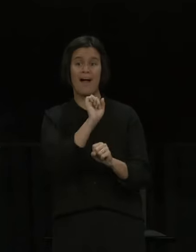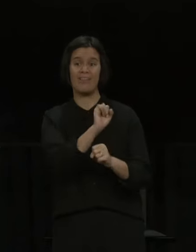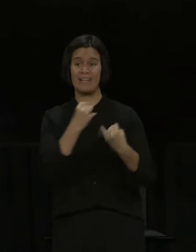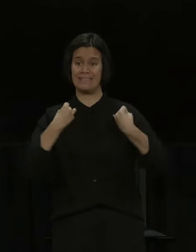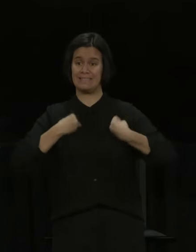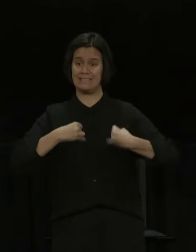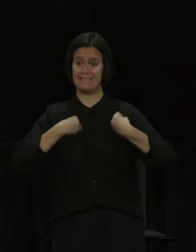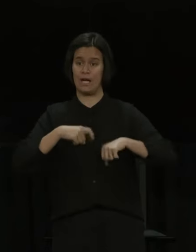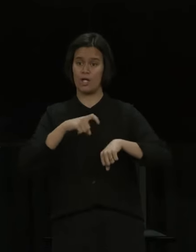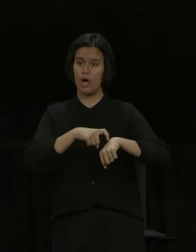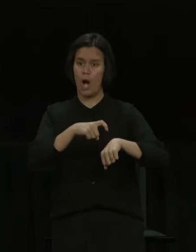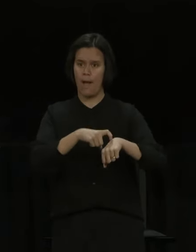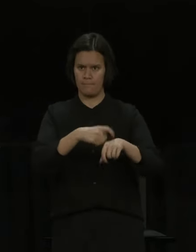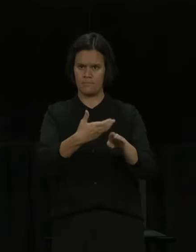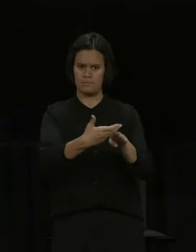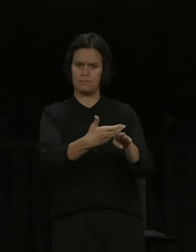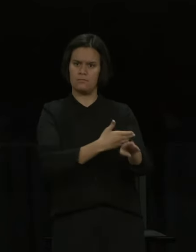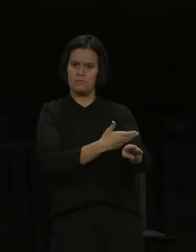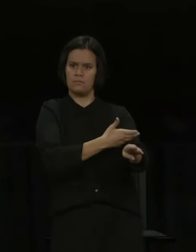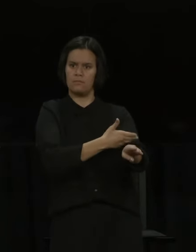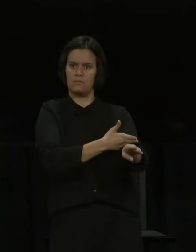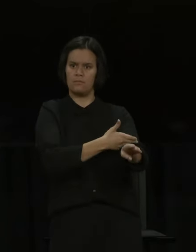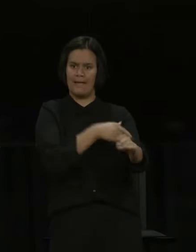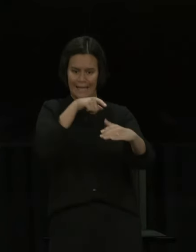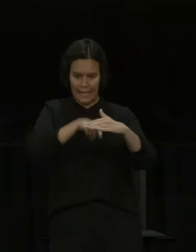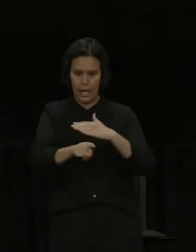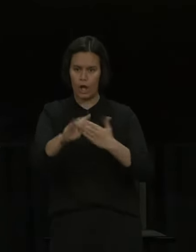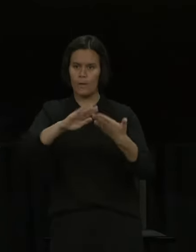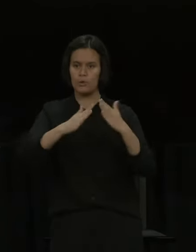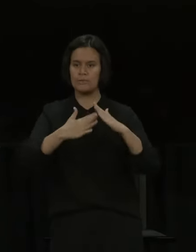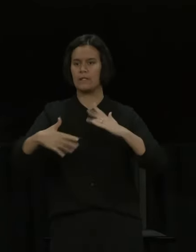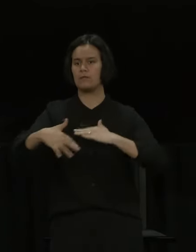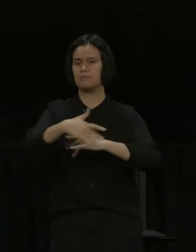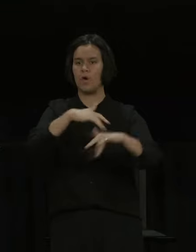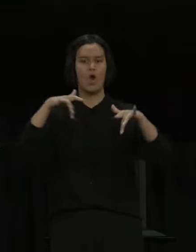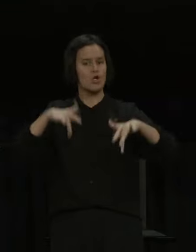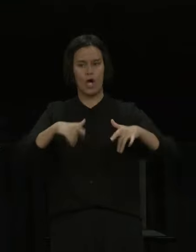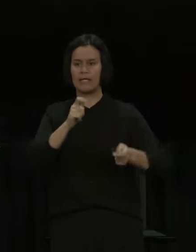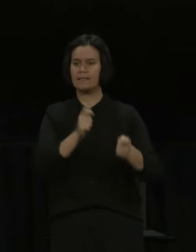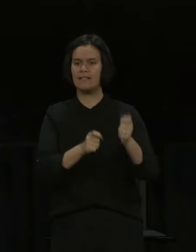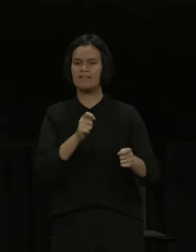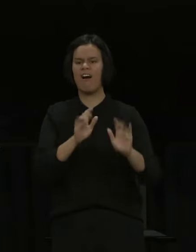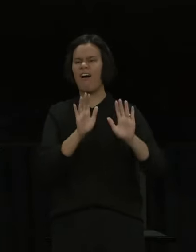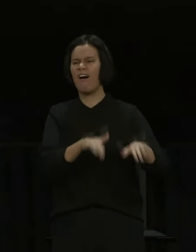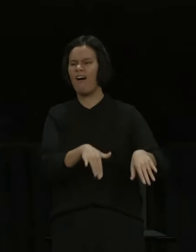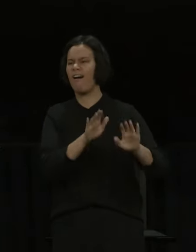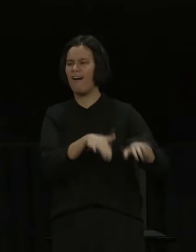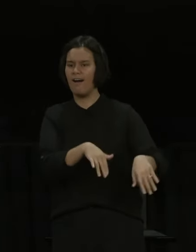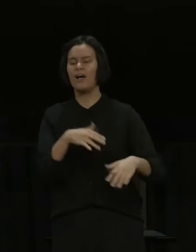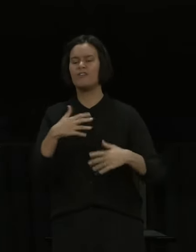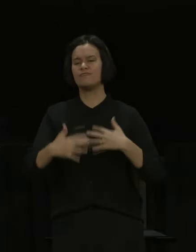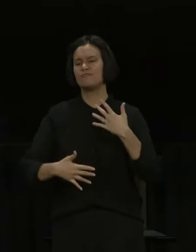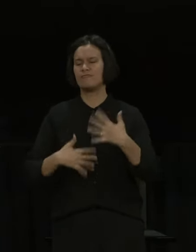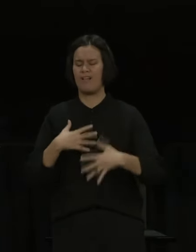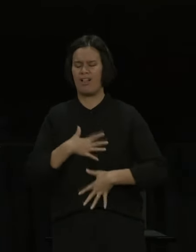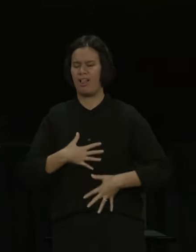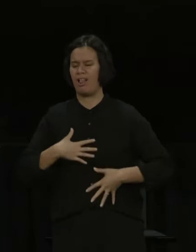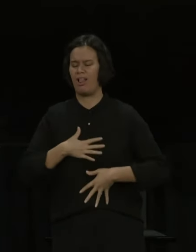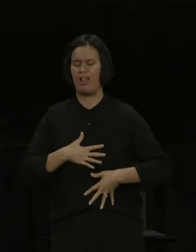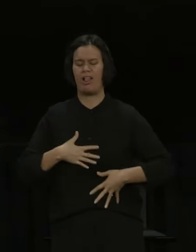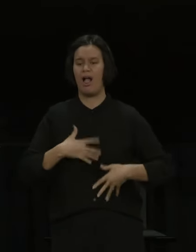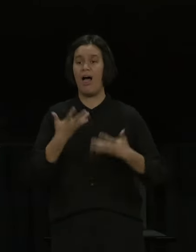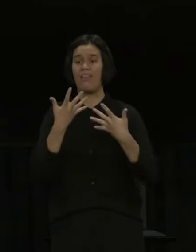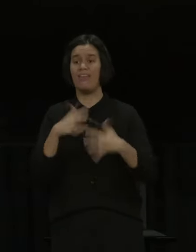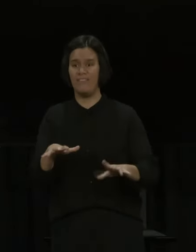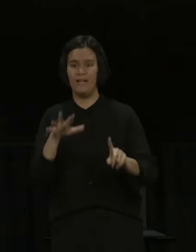exposure time or the possible time there were infections in the community was a reasonably long period and that's why those locations of interest go back